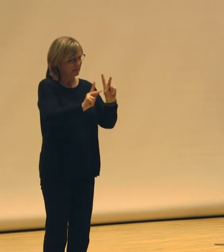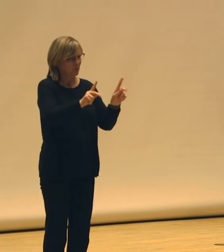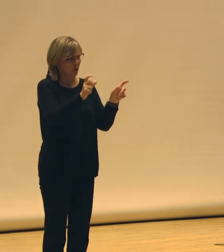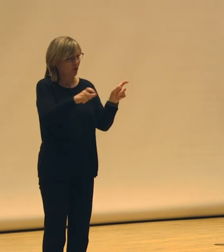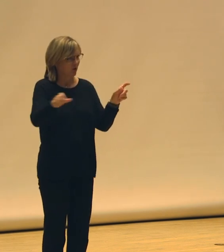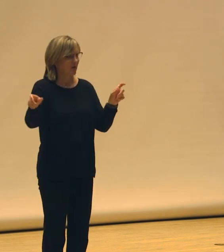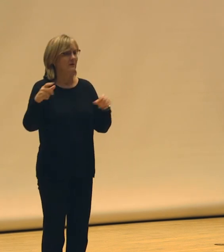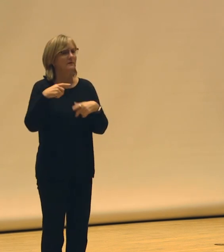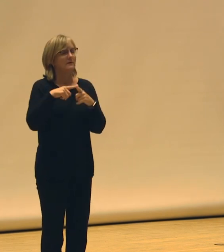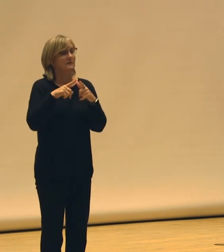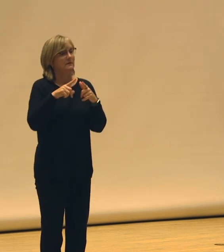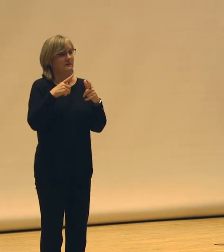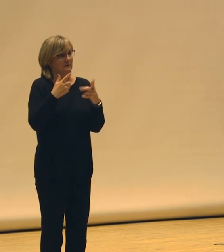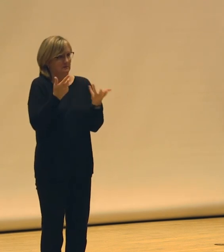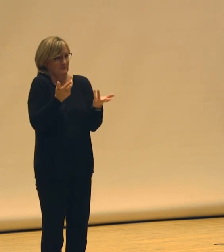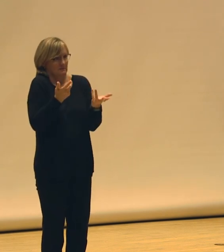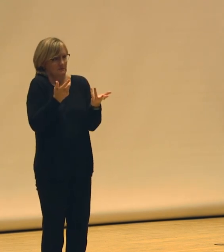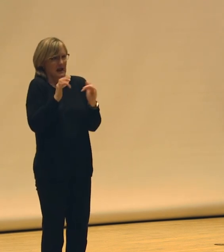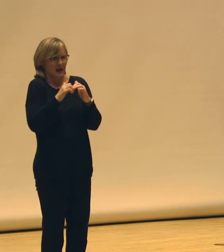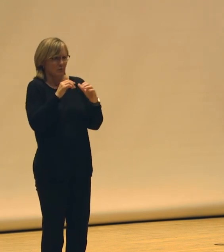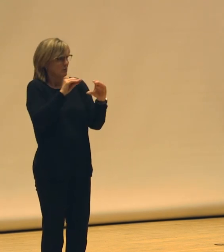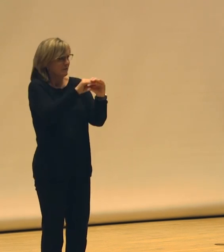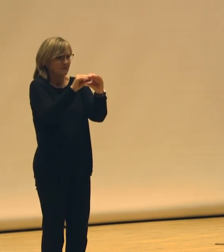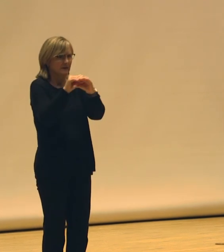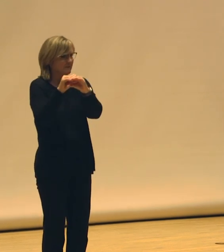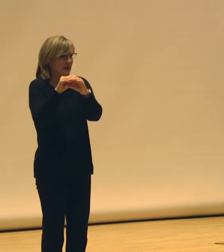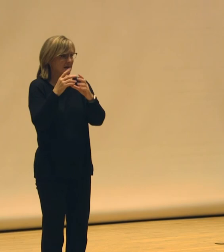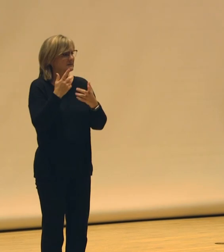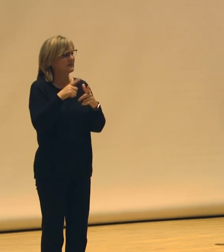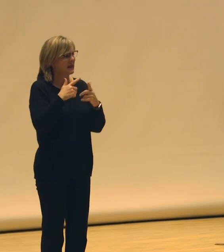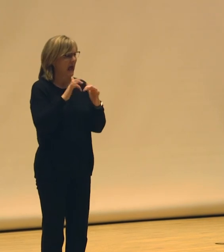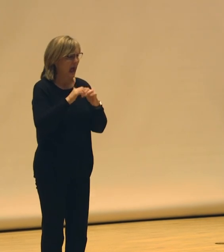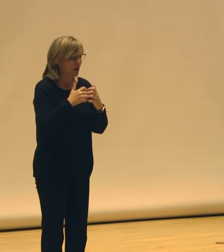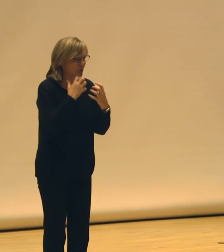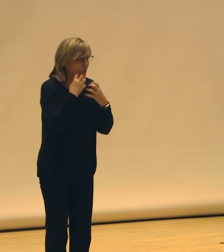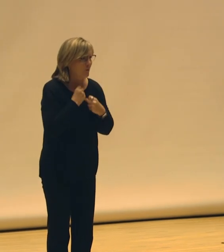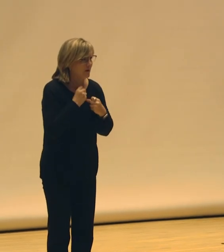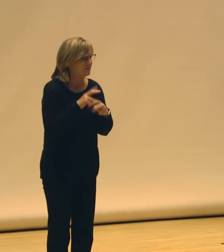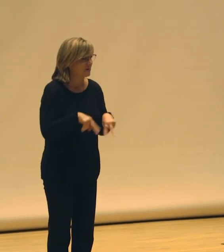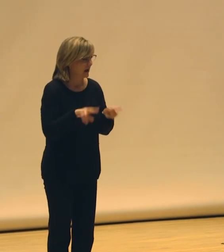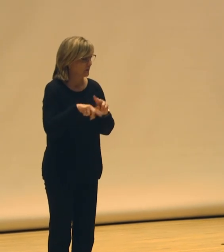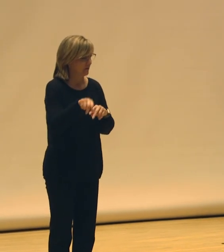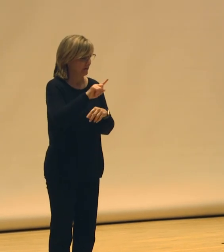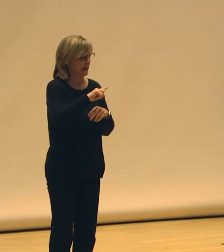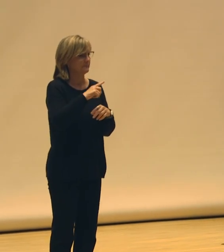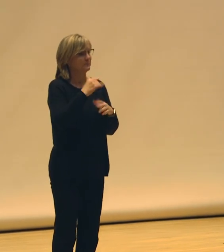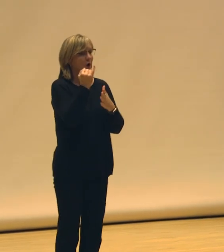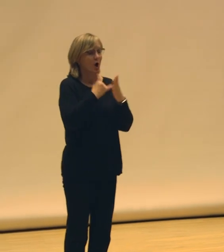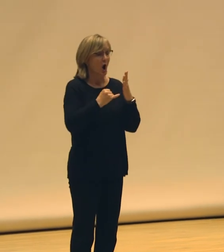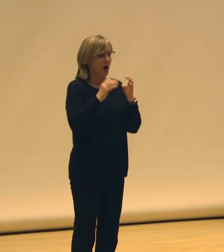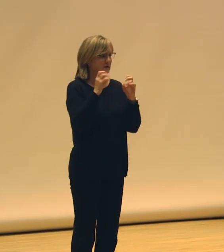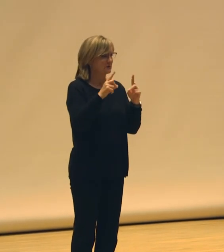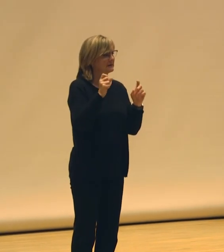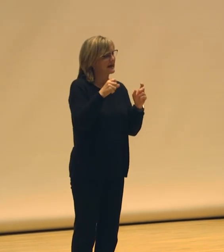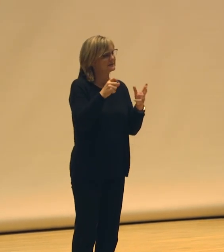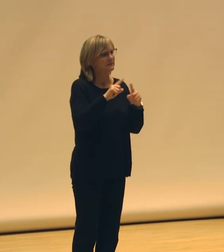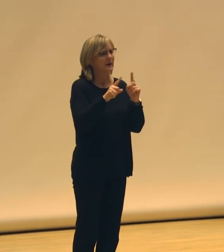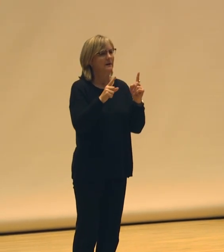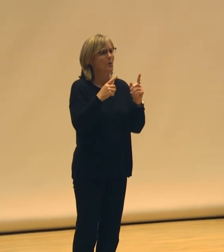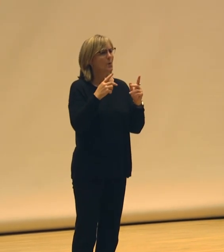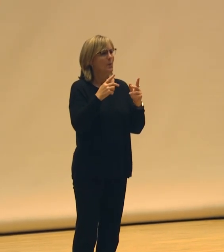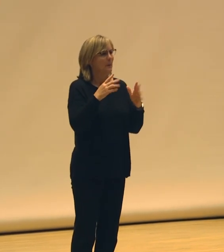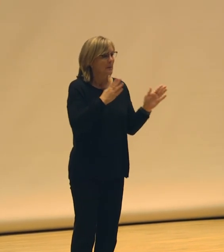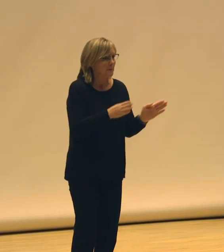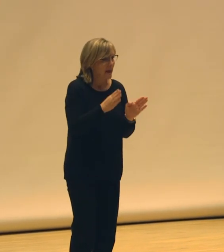then it's really hard to value them in my opinion. Yes, arts education needs to bubble up. Yes. But like, what are we preparing